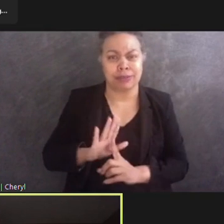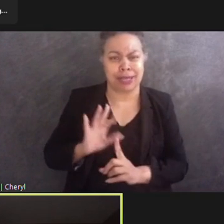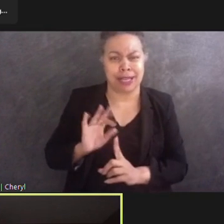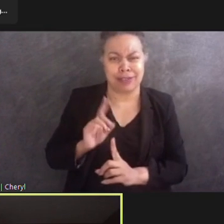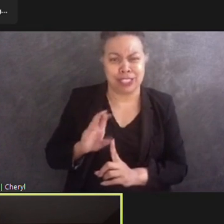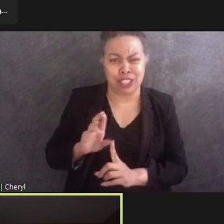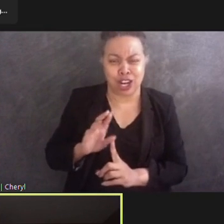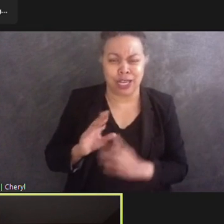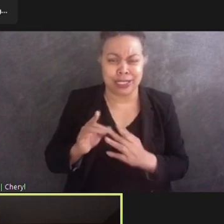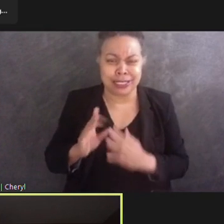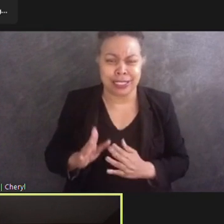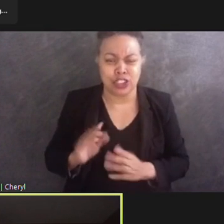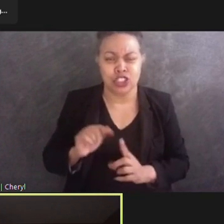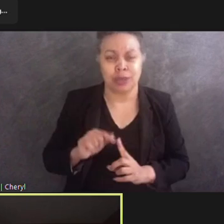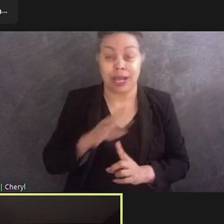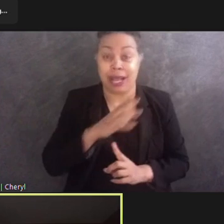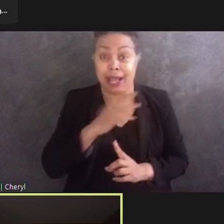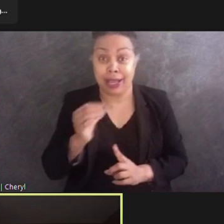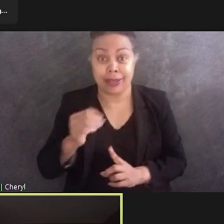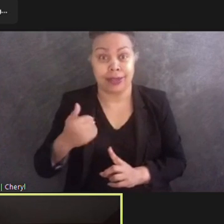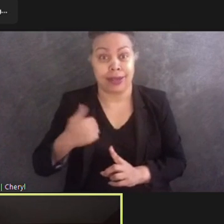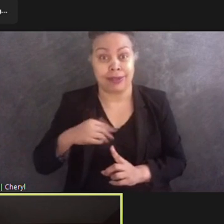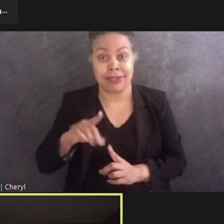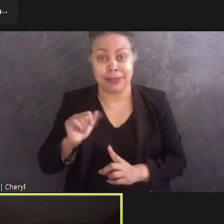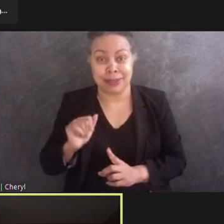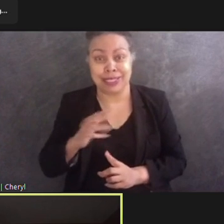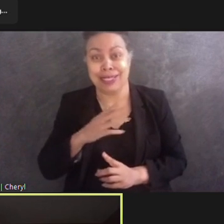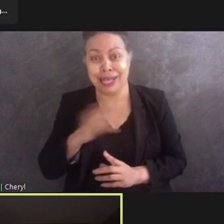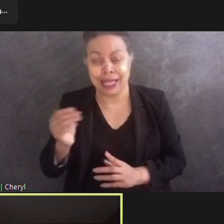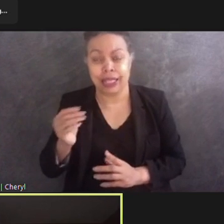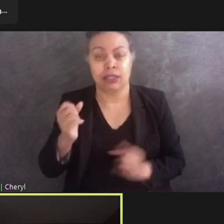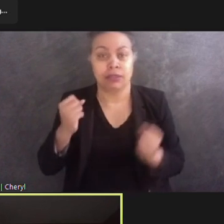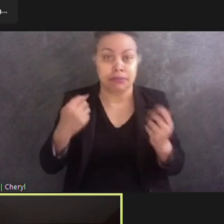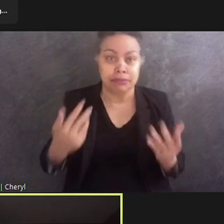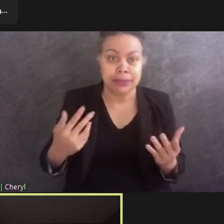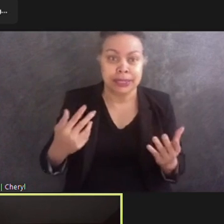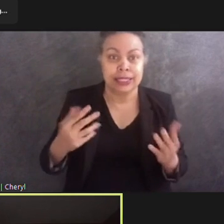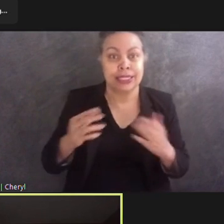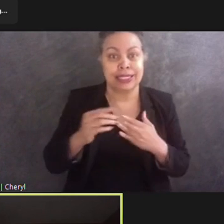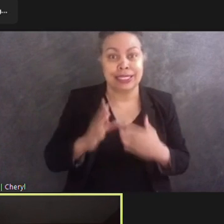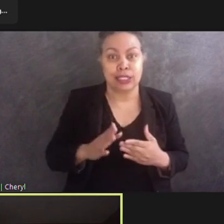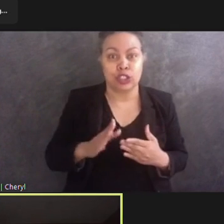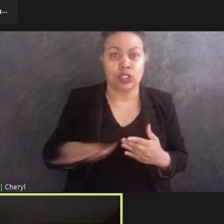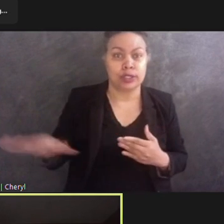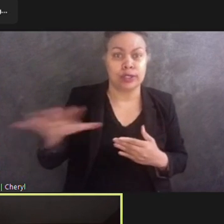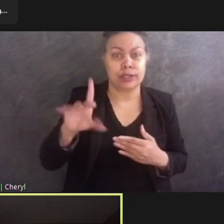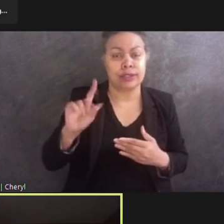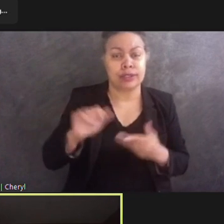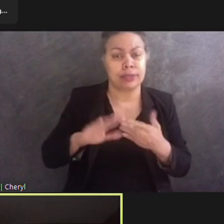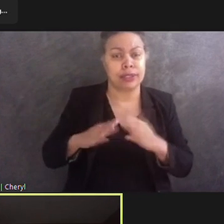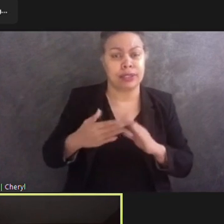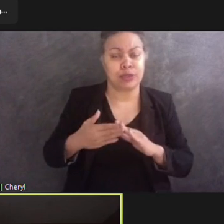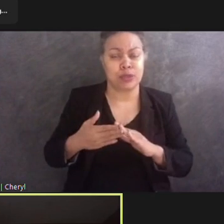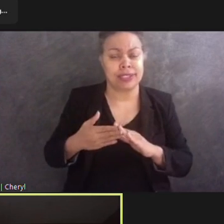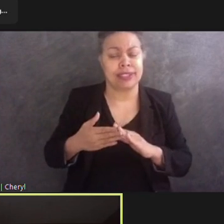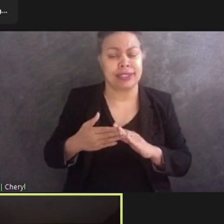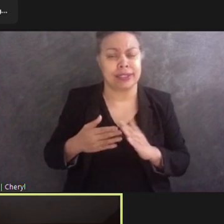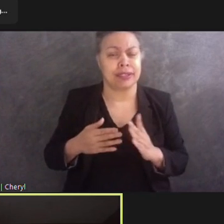his disability, and the leadership of many leaders in the disability community. So those stories need to be told.